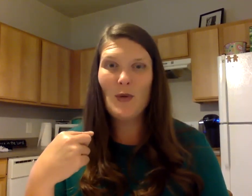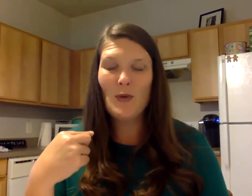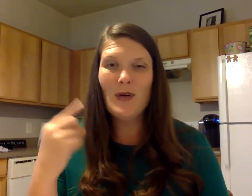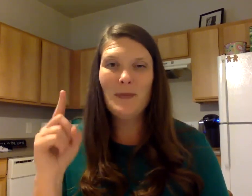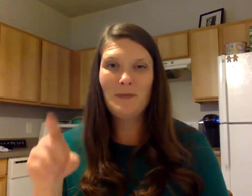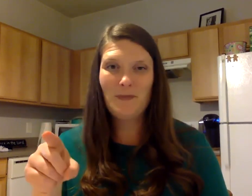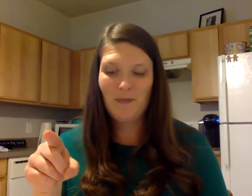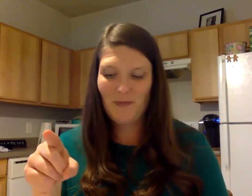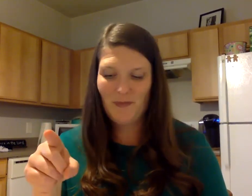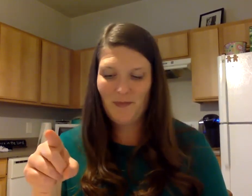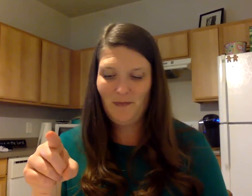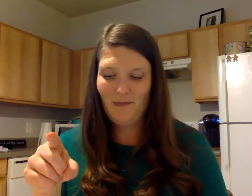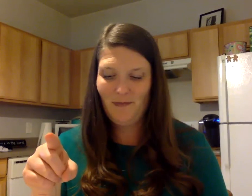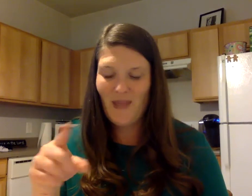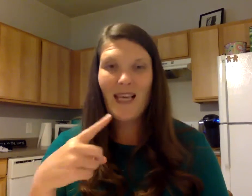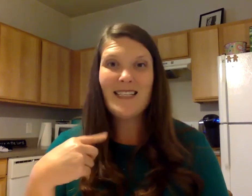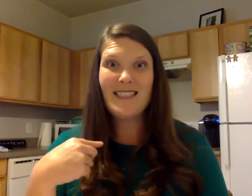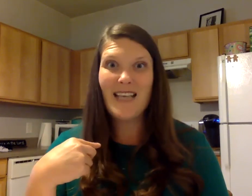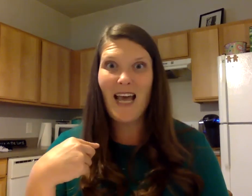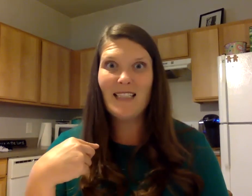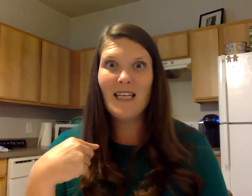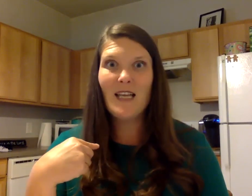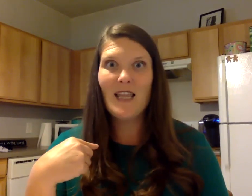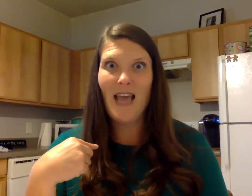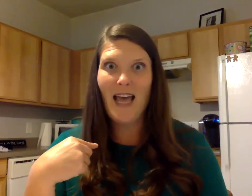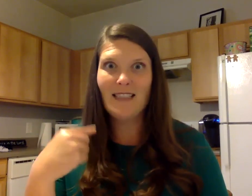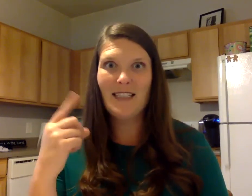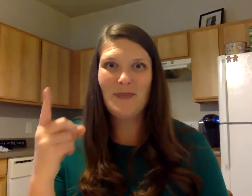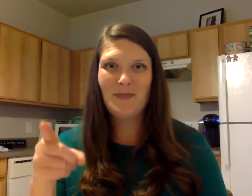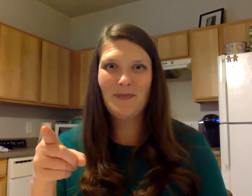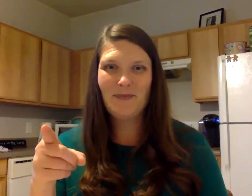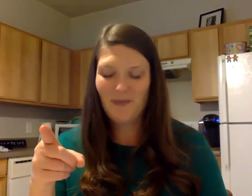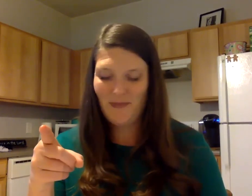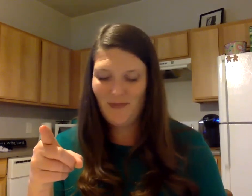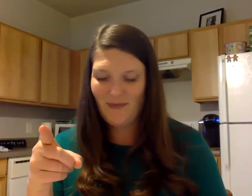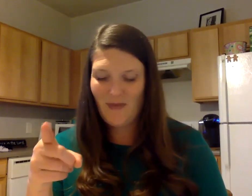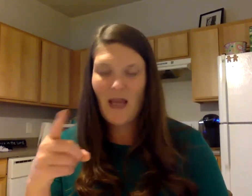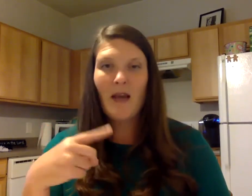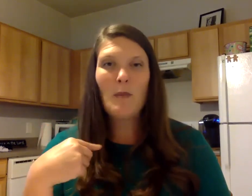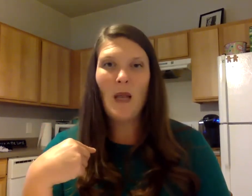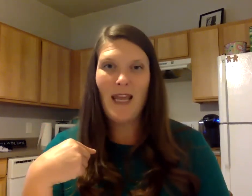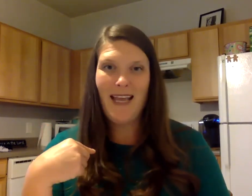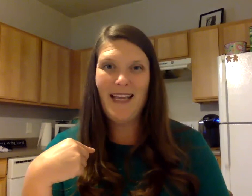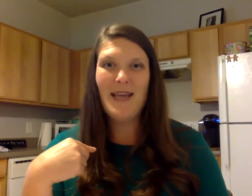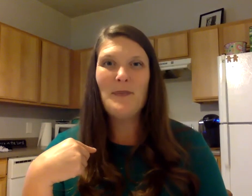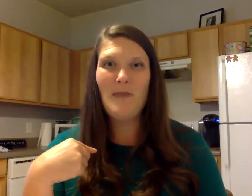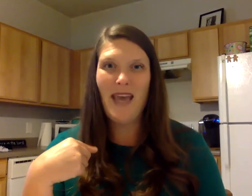sat that play may